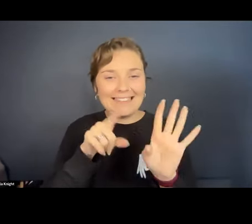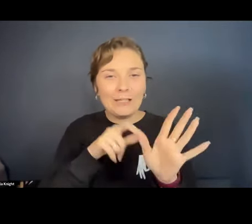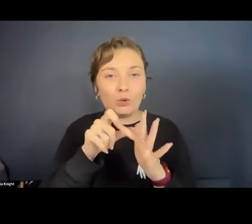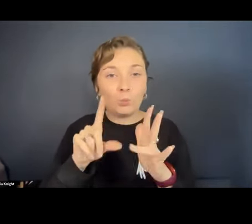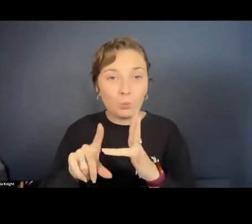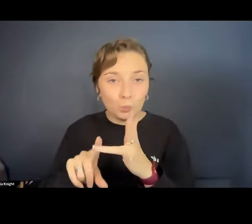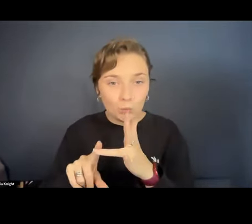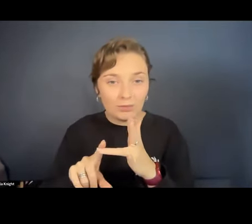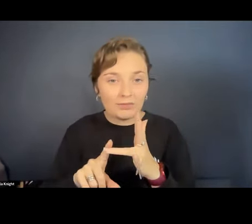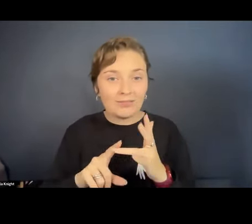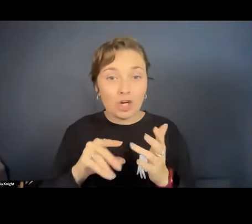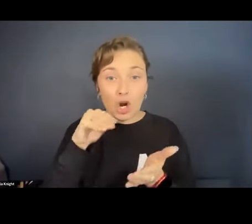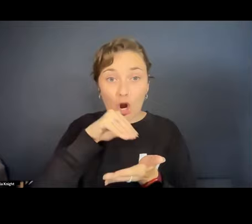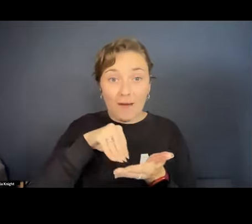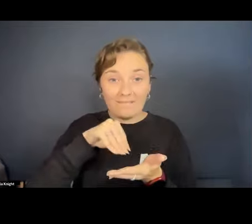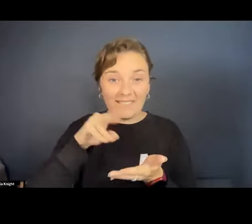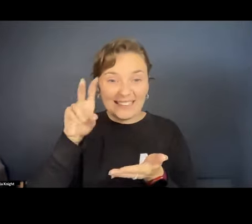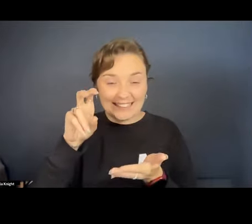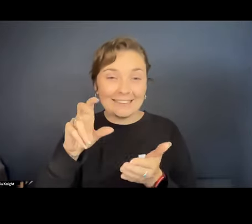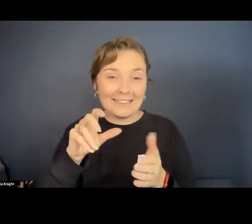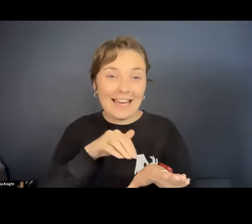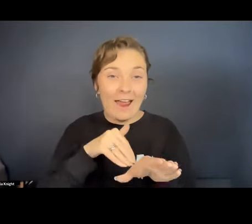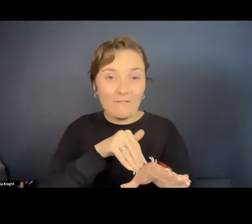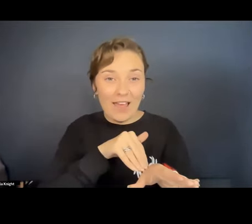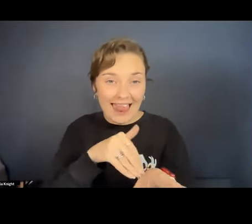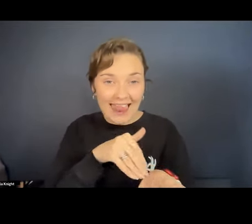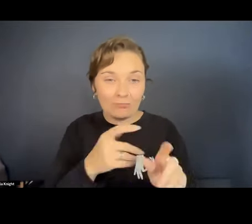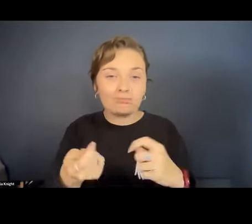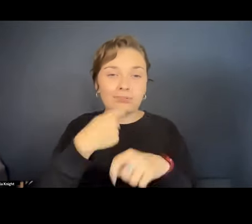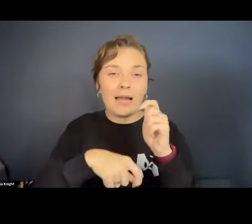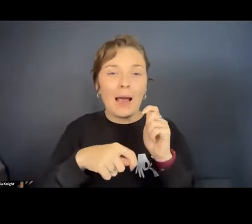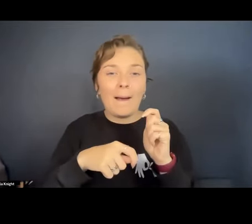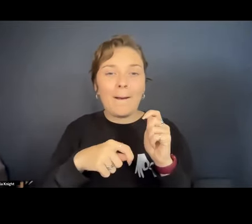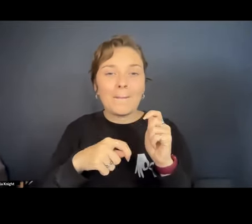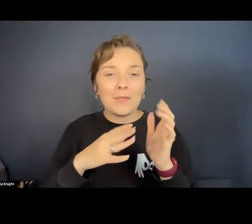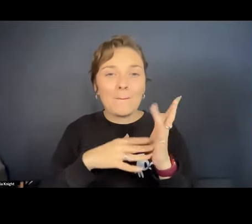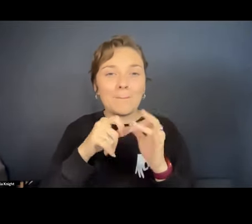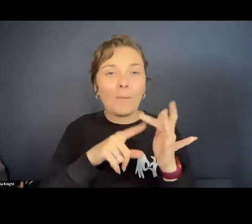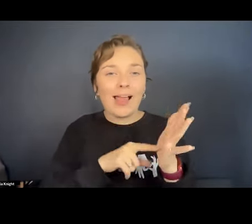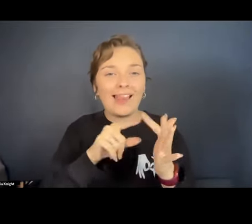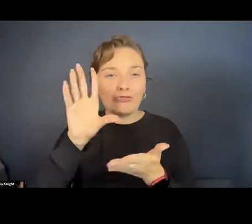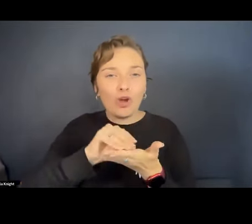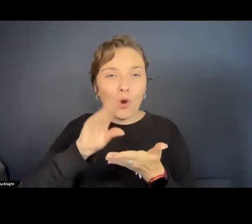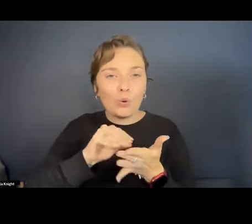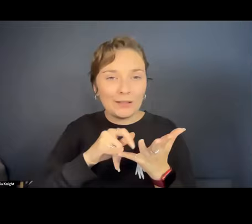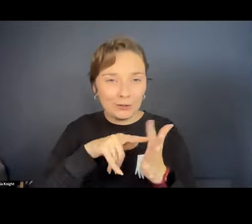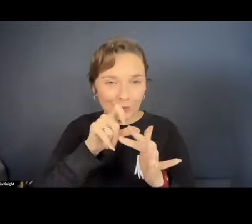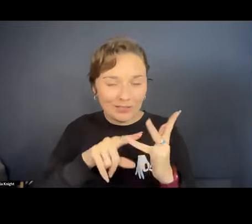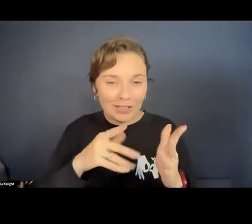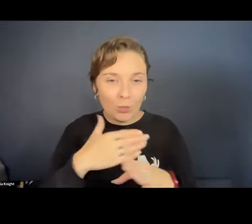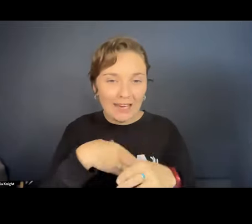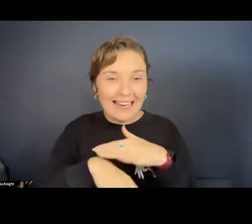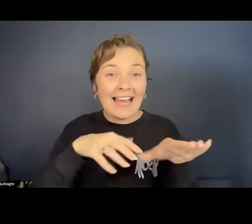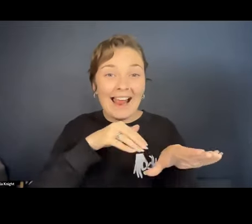And the office I was using was a caravan that had been adapted into a mobile recording studio. So I was working from a caravan